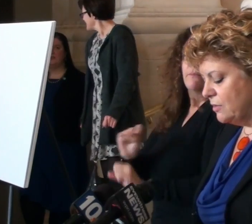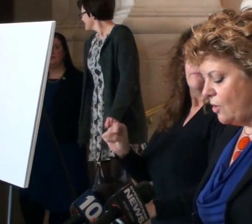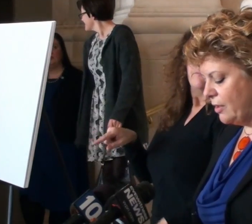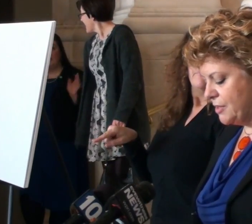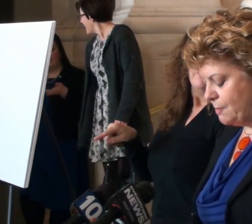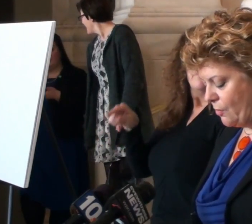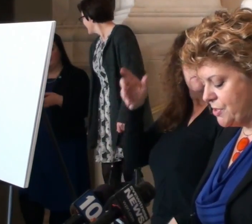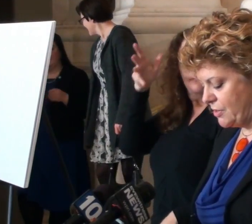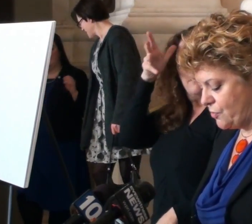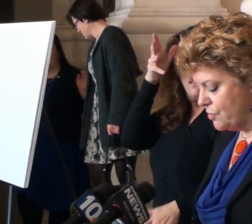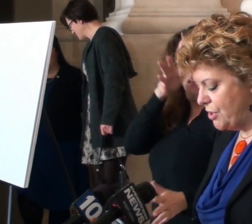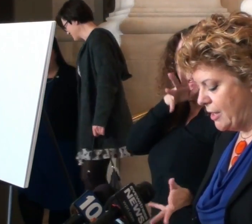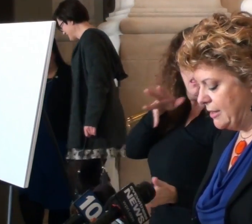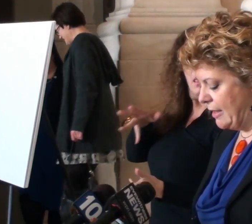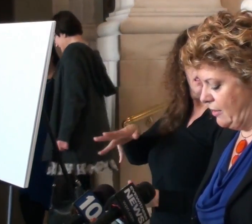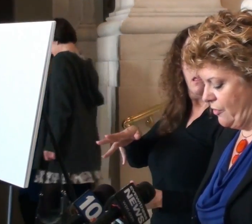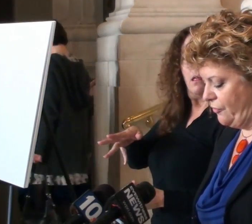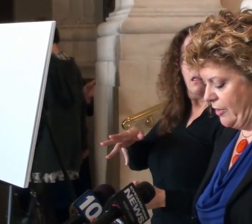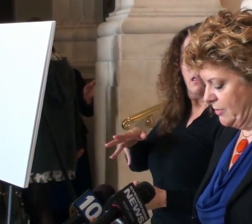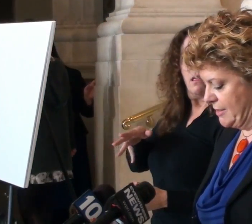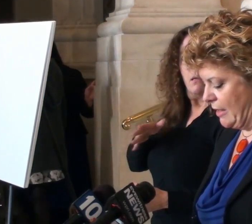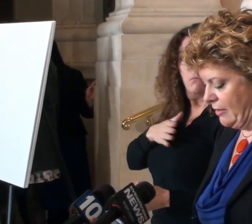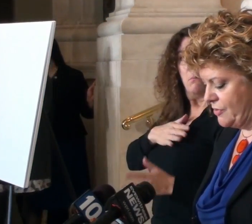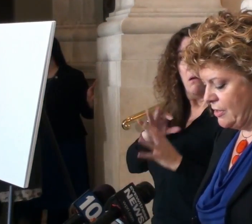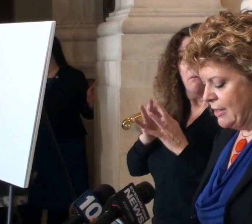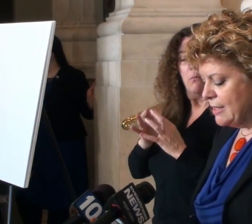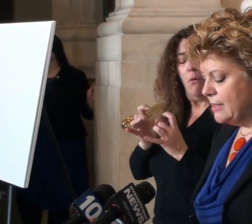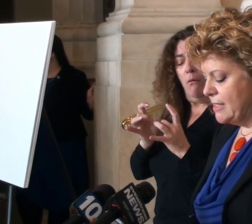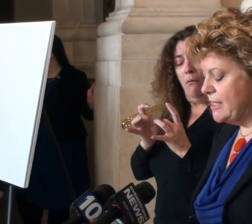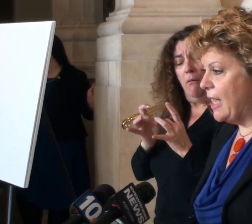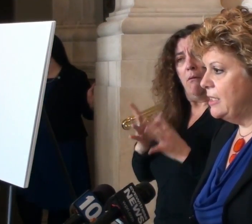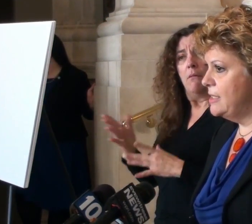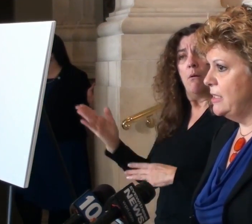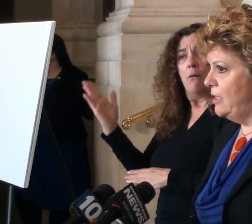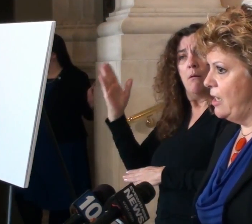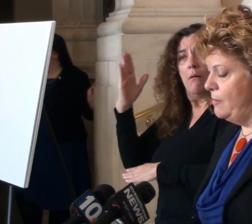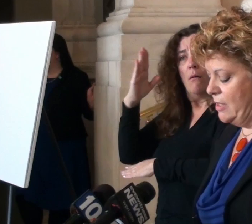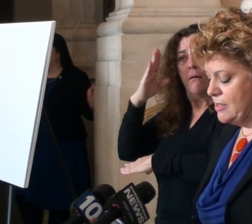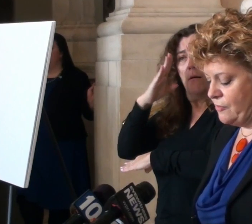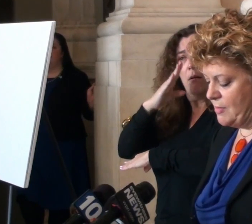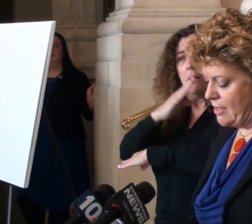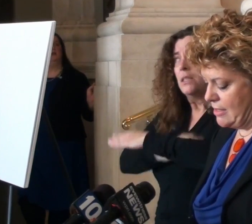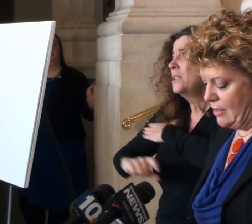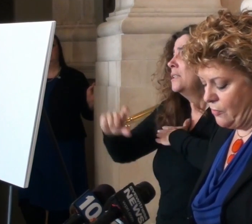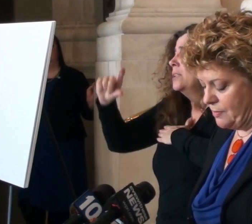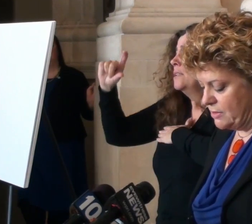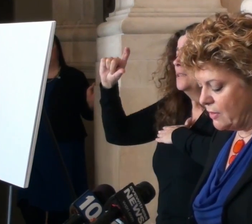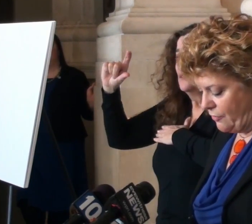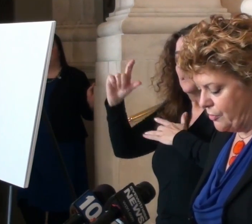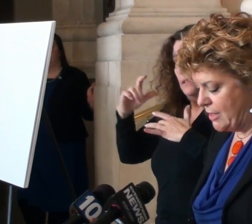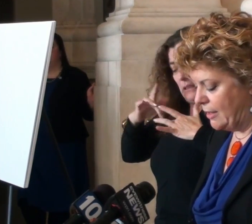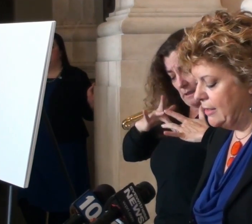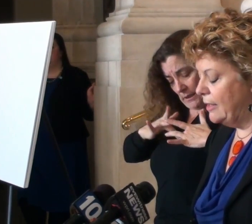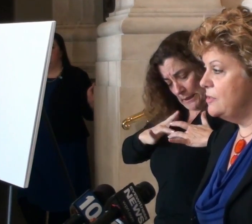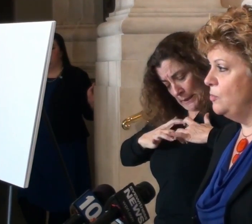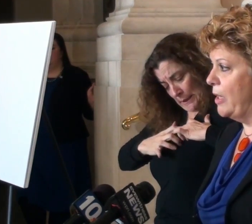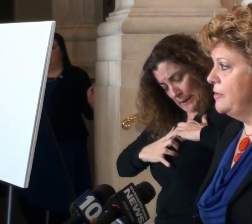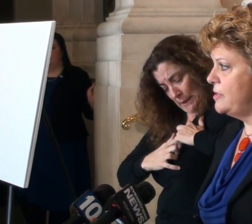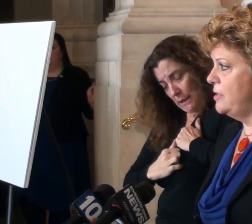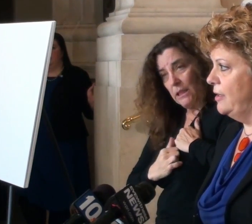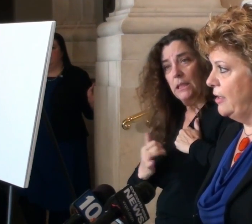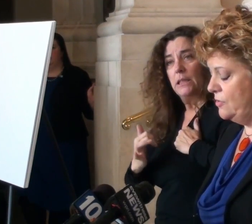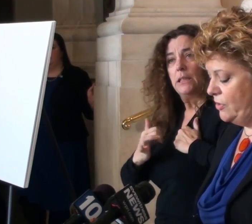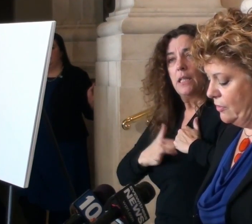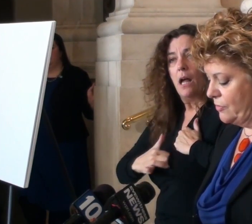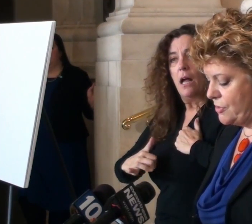That was the longest, most excruciating day of our family's lives. The sadness and numbness from that day crept into every day and then into